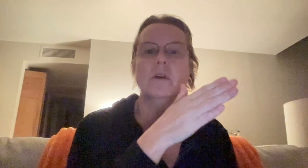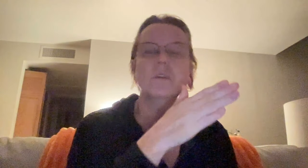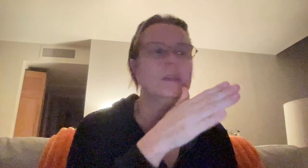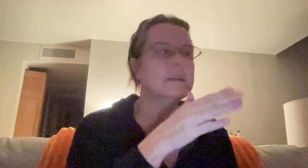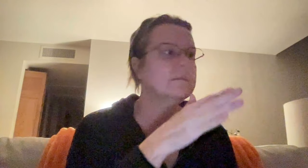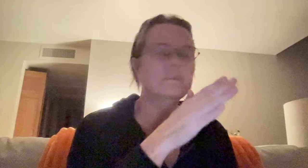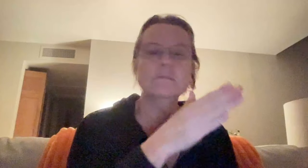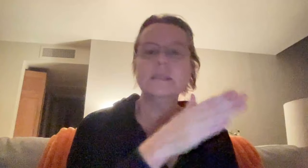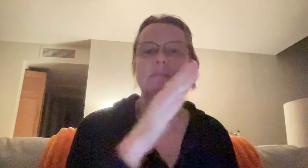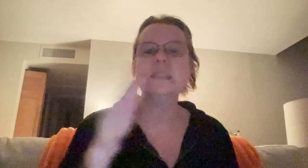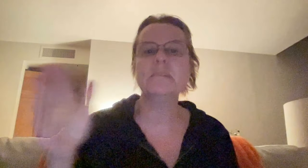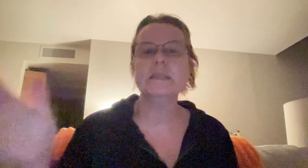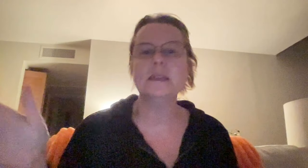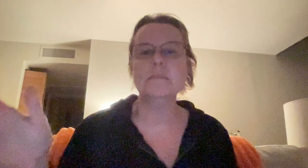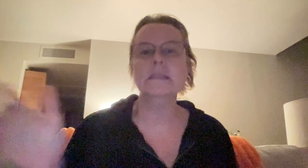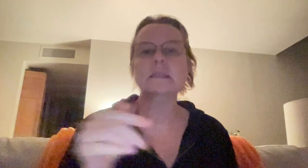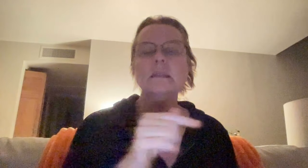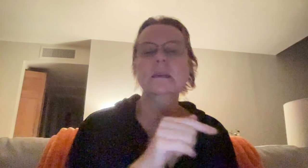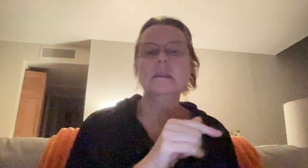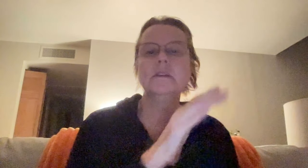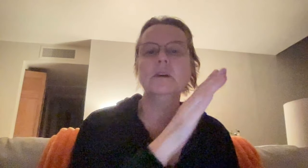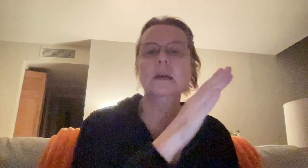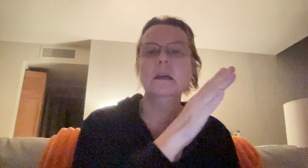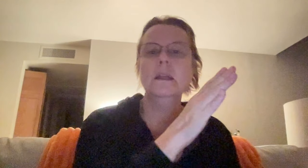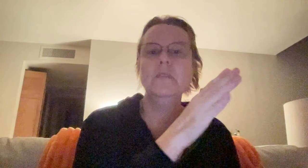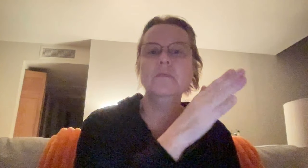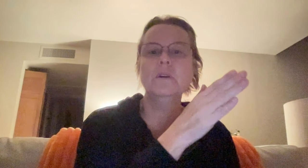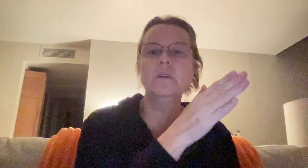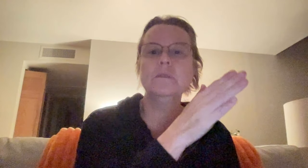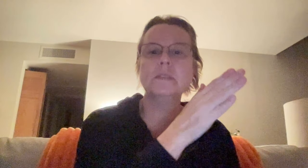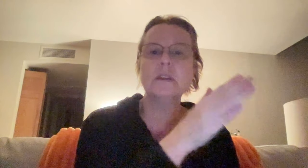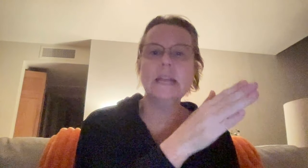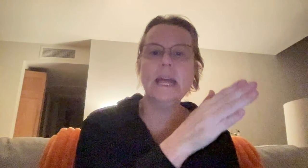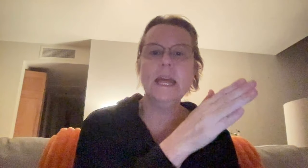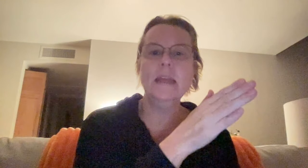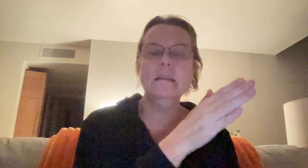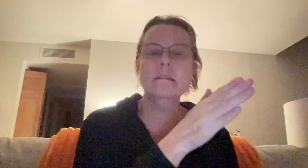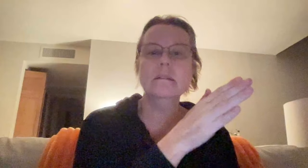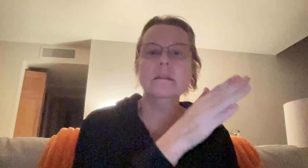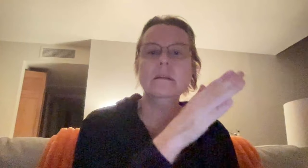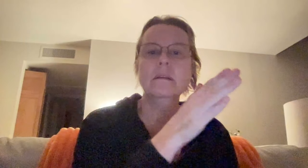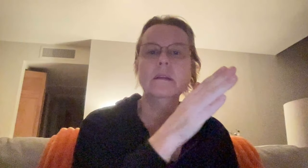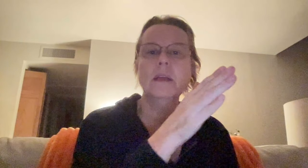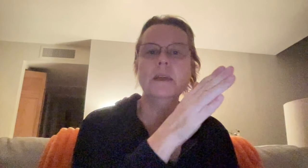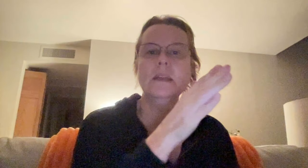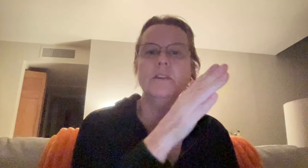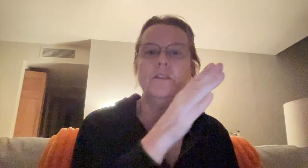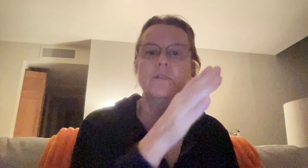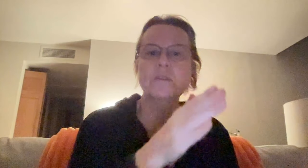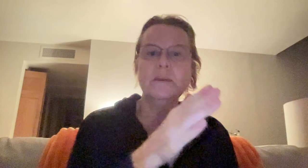or like step by step by step basically. So you will start at A and then you'll go to